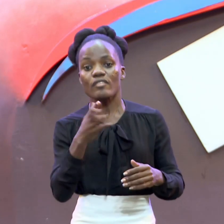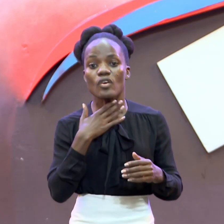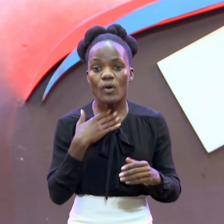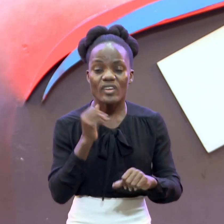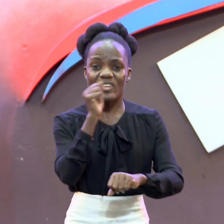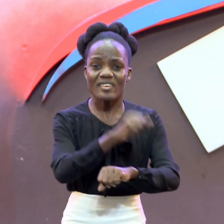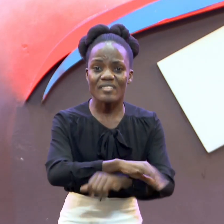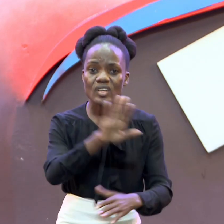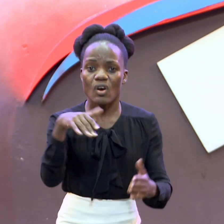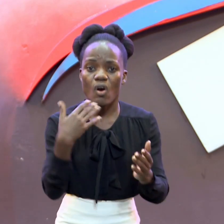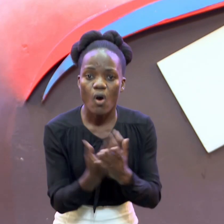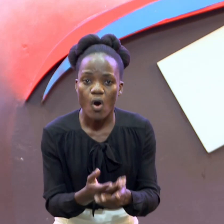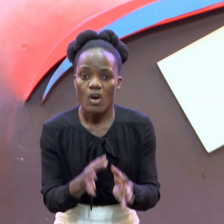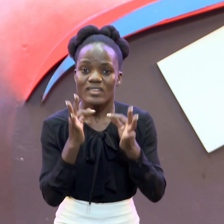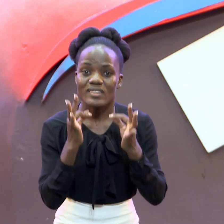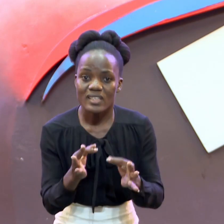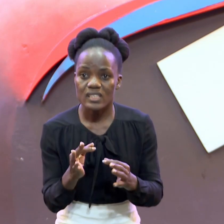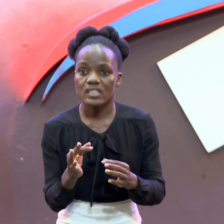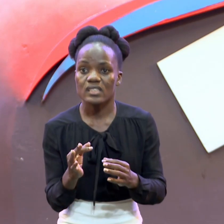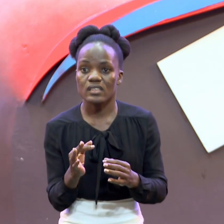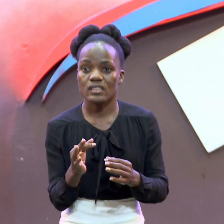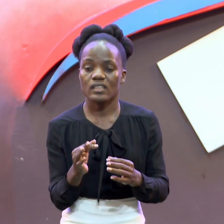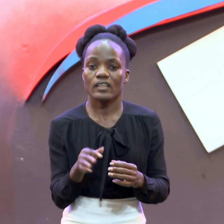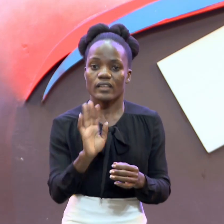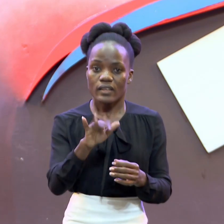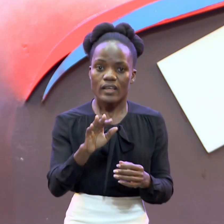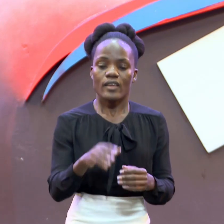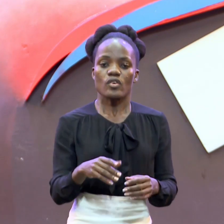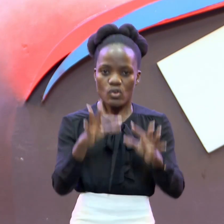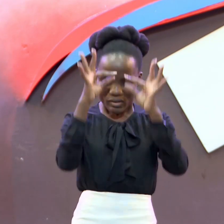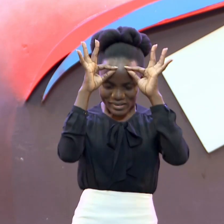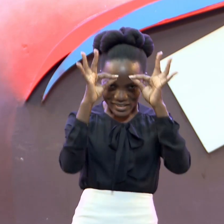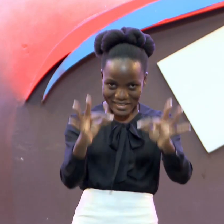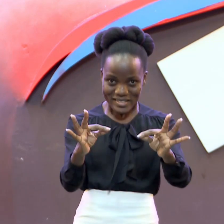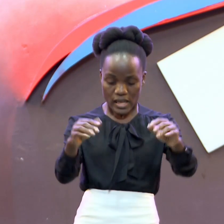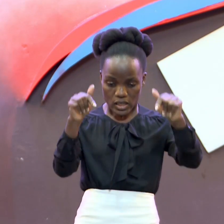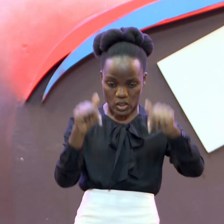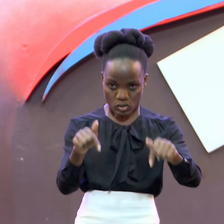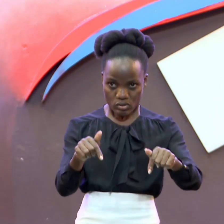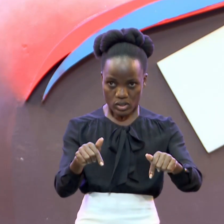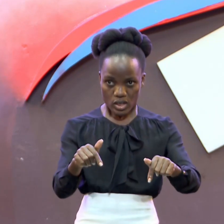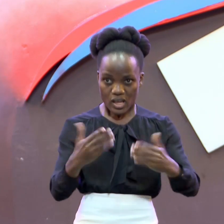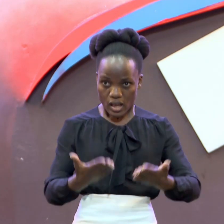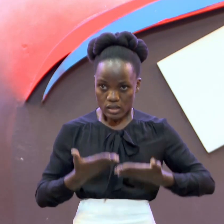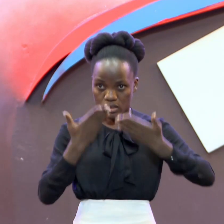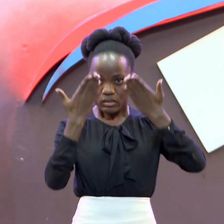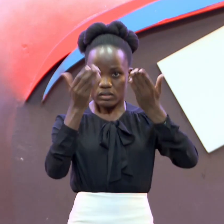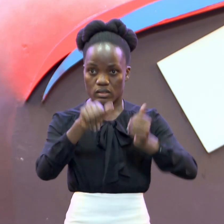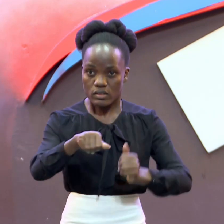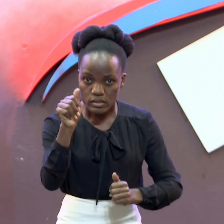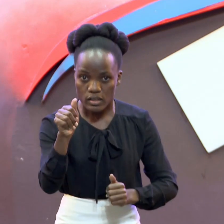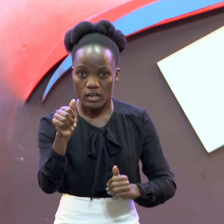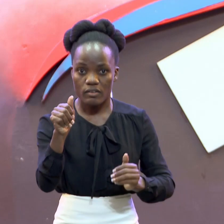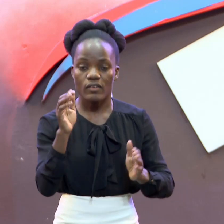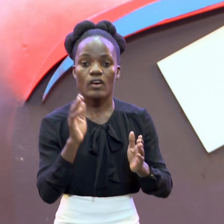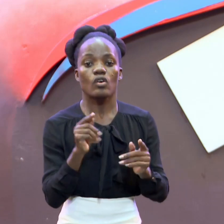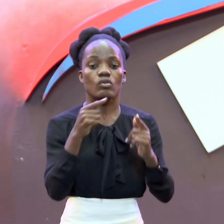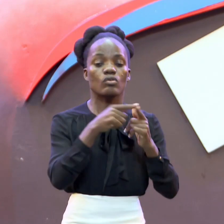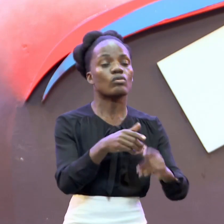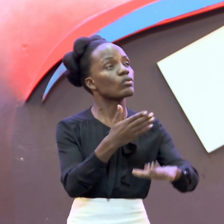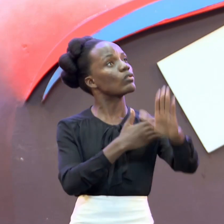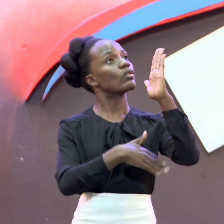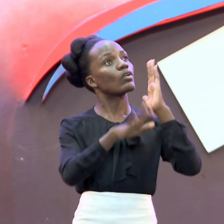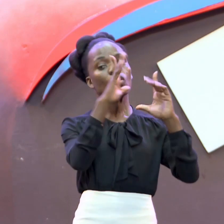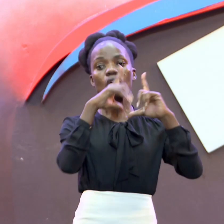In life Resort Decide Dedicate yourself To the Word Of God To the Word Of God